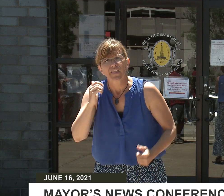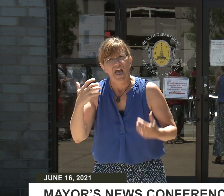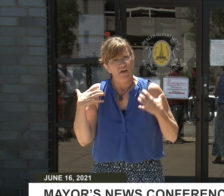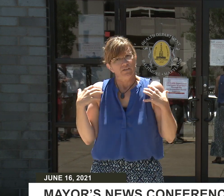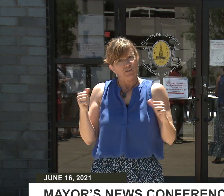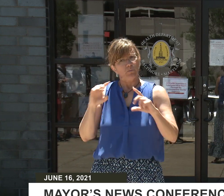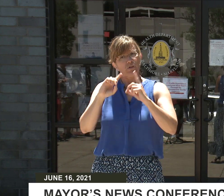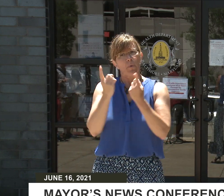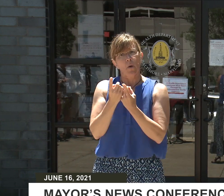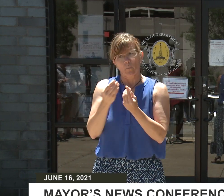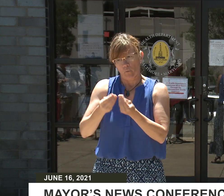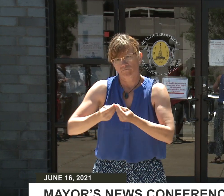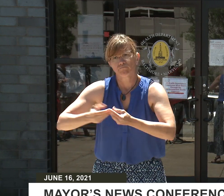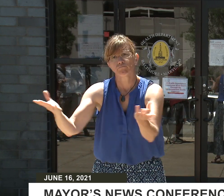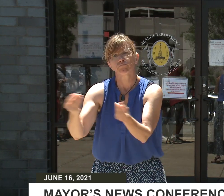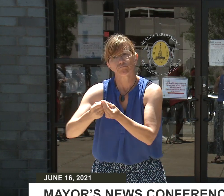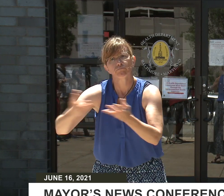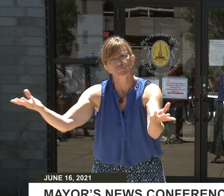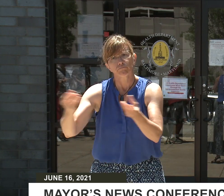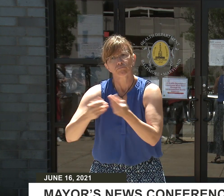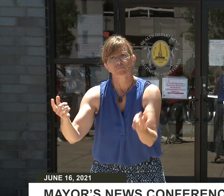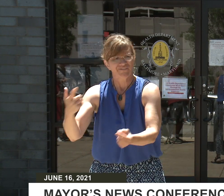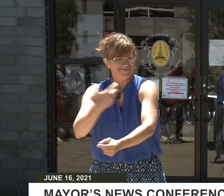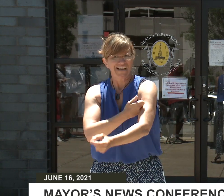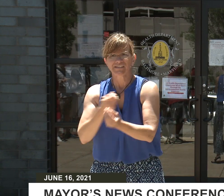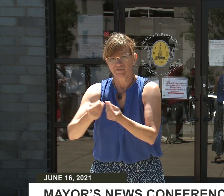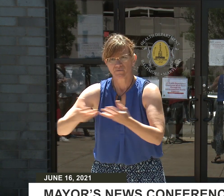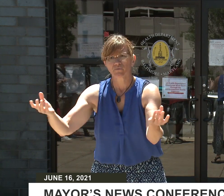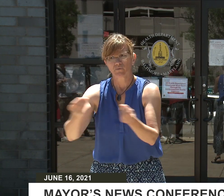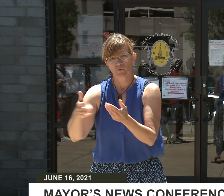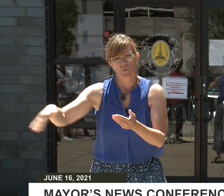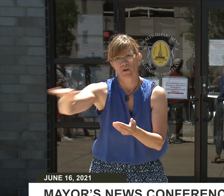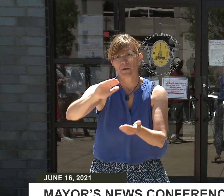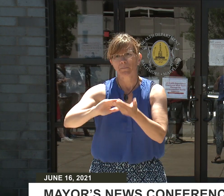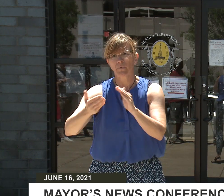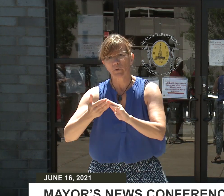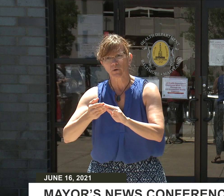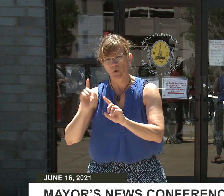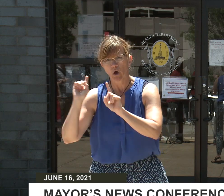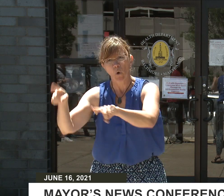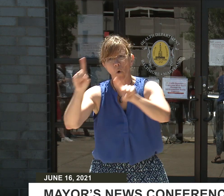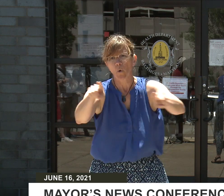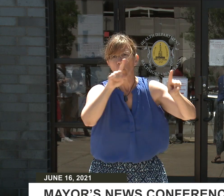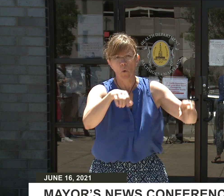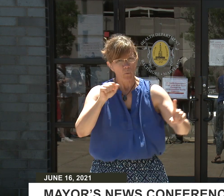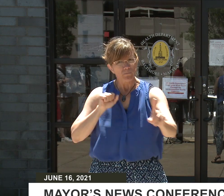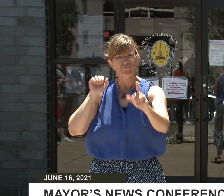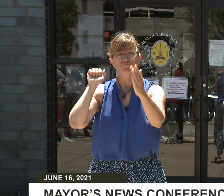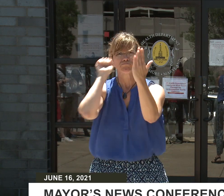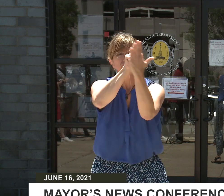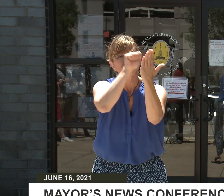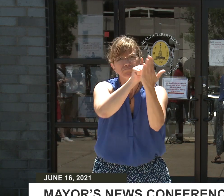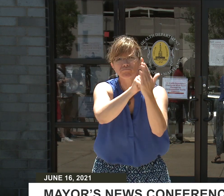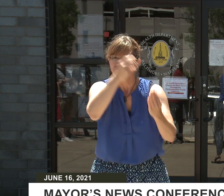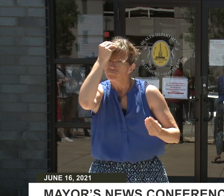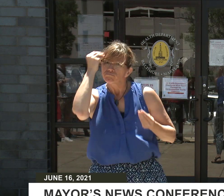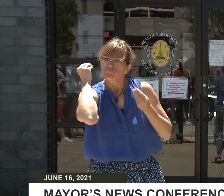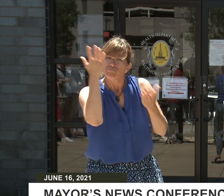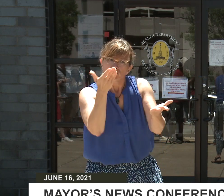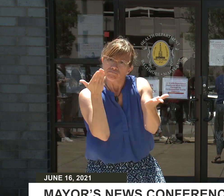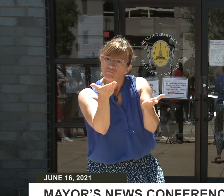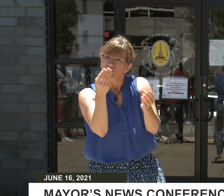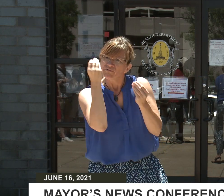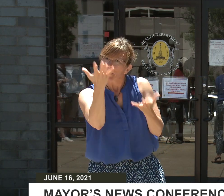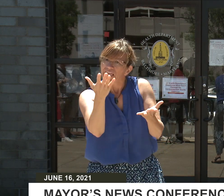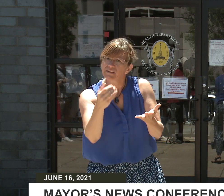need them most. Our value vaccine ambassadors are knocking on doors, providing information, and addressing questions about the